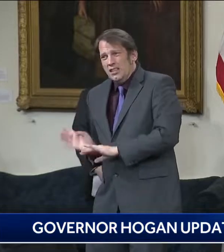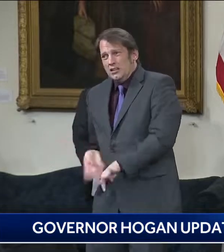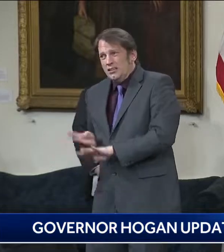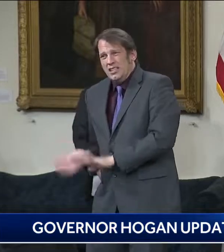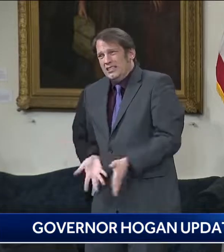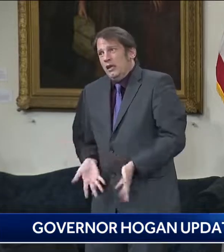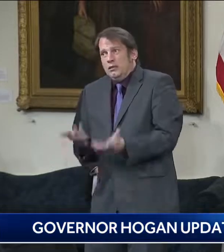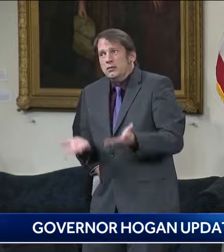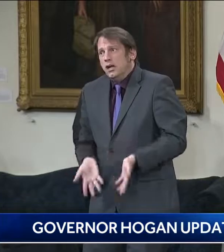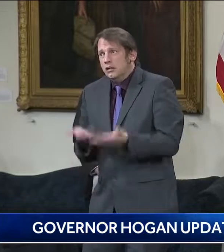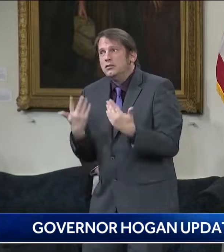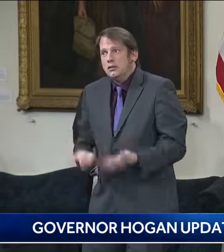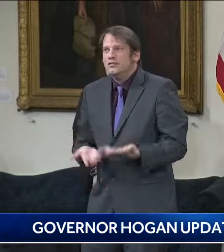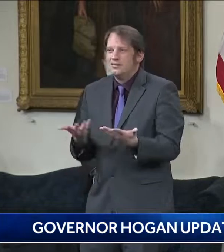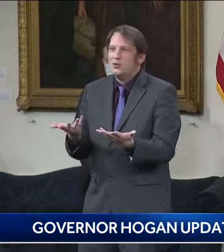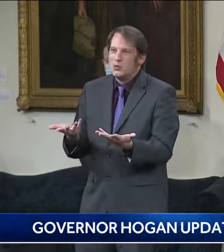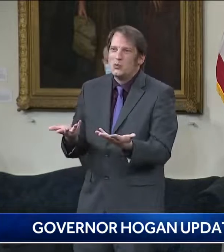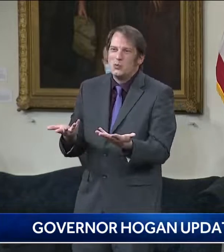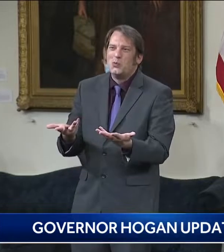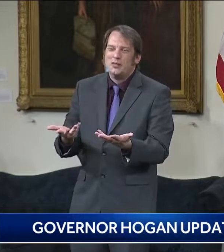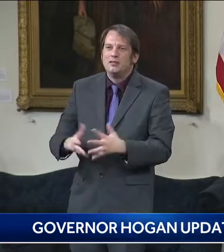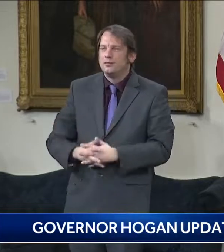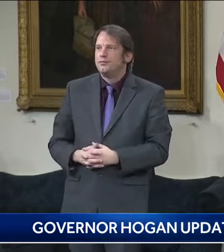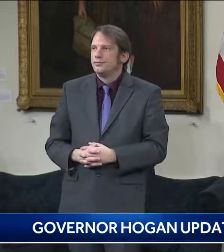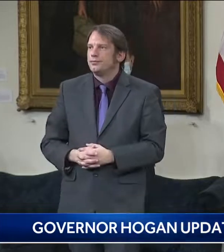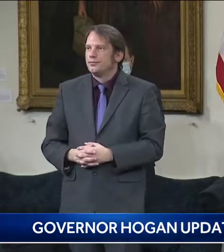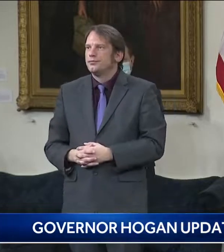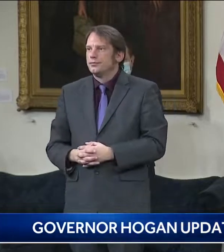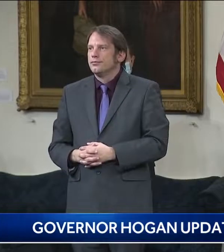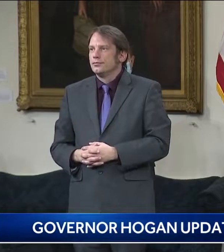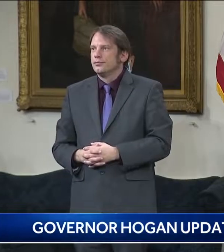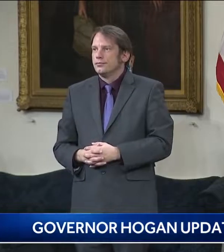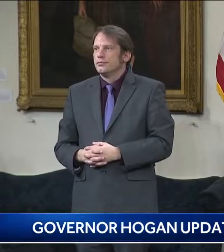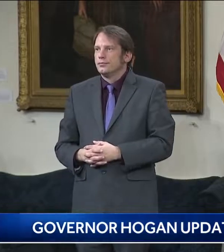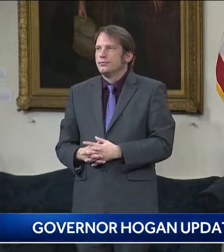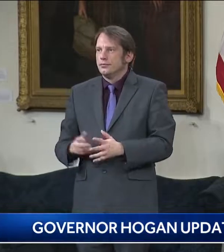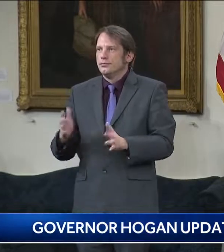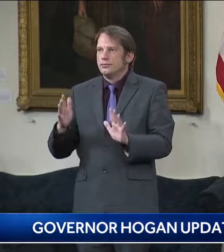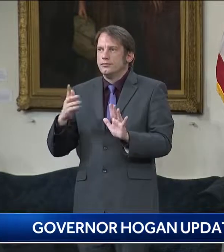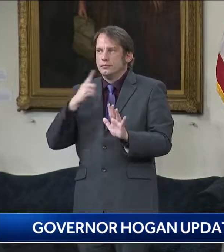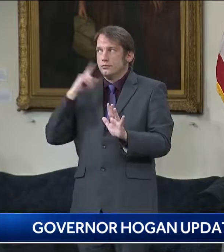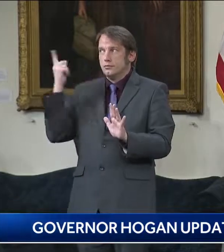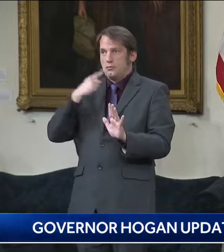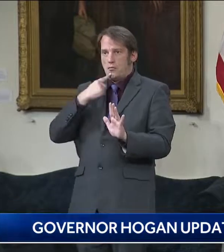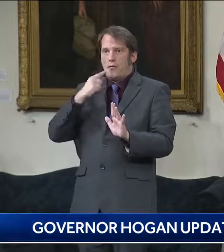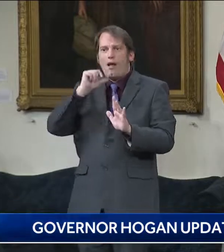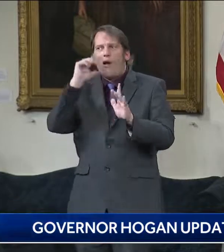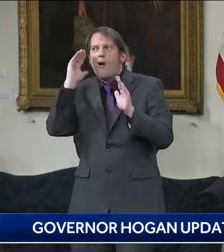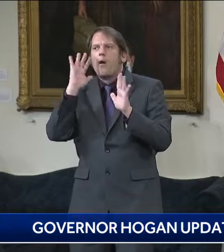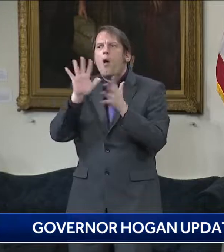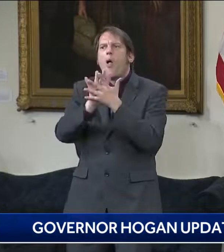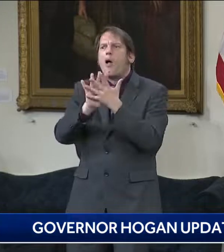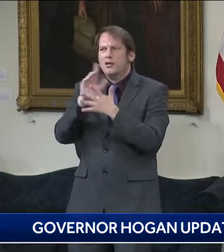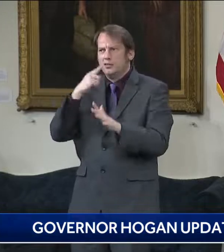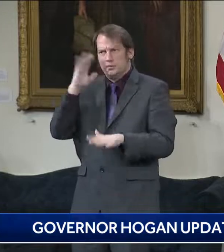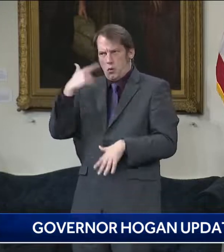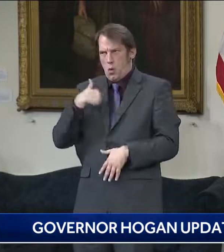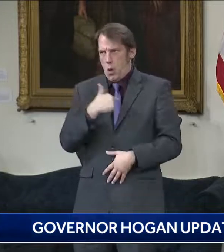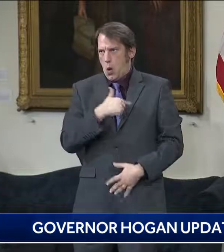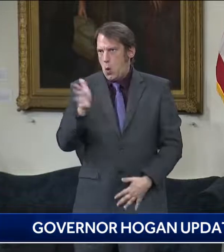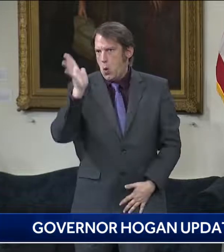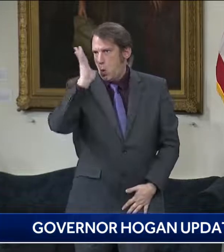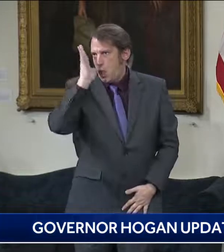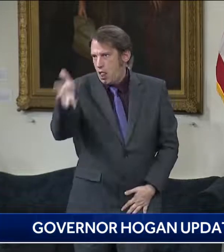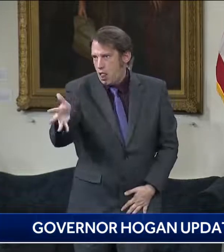they're pretty certain. I mean, they're, they didn't say we hope to, they said we will be the week of the 29th, which is pretty specific. We're going to get those